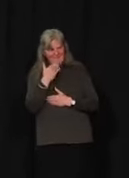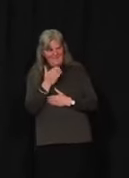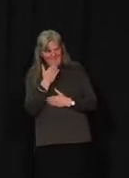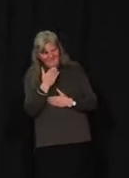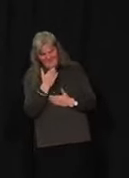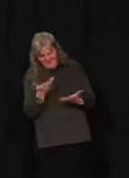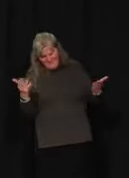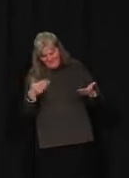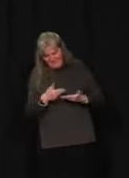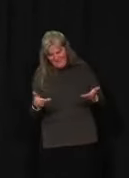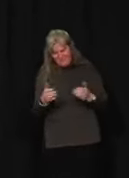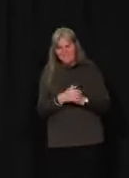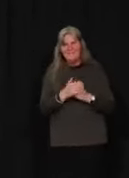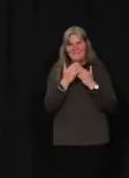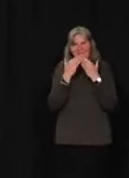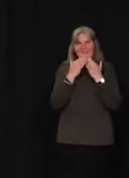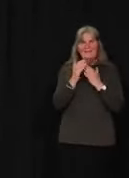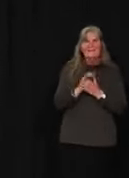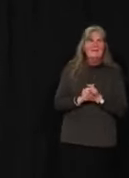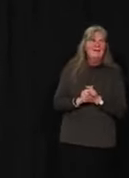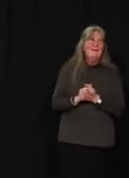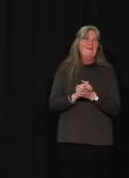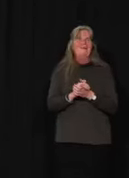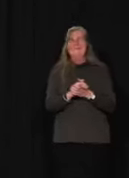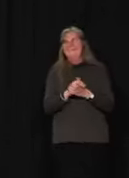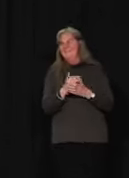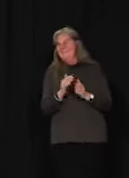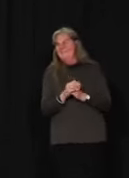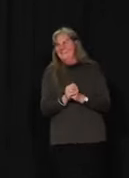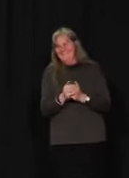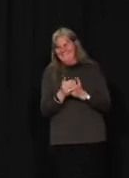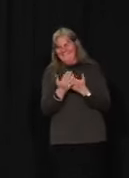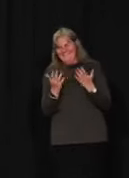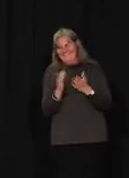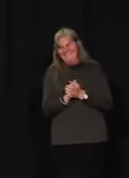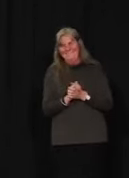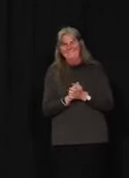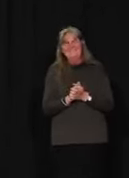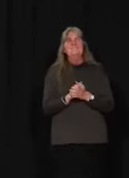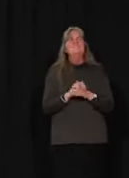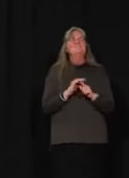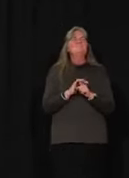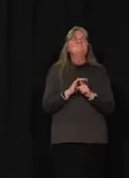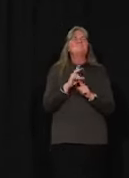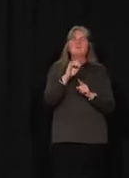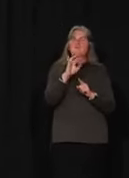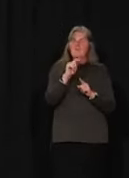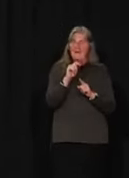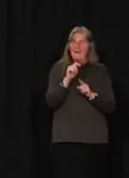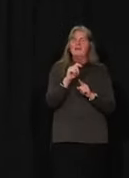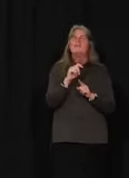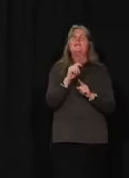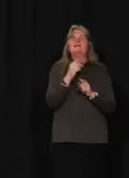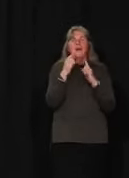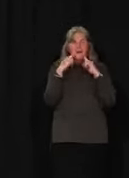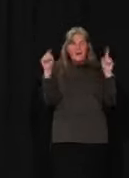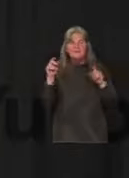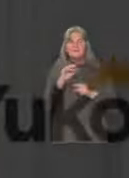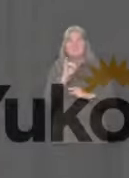your support. Thank you. Okay. Thank you very much. And our next update, as mentioned by Pat, will be June 2nd. Thank you.